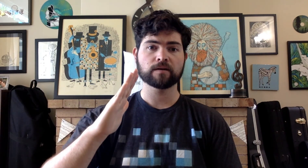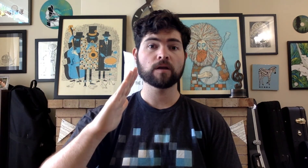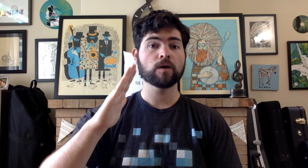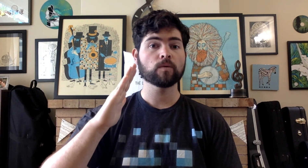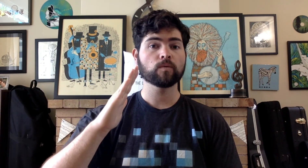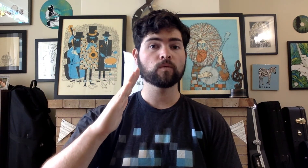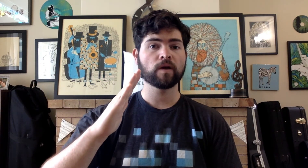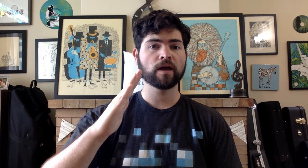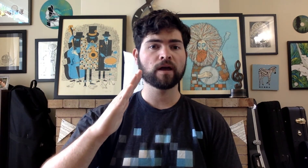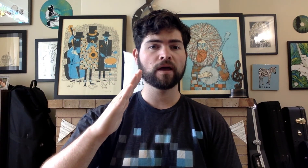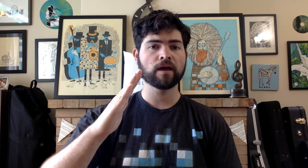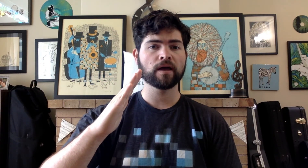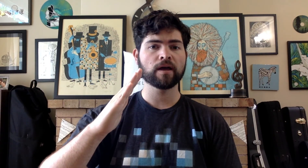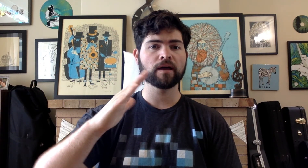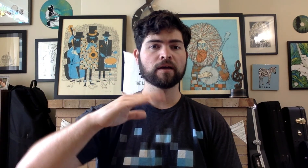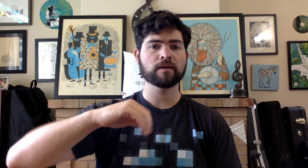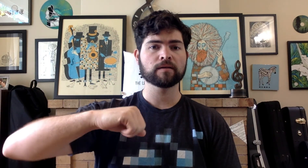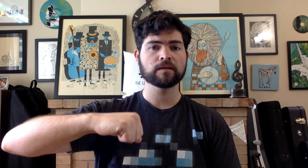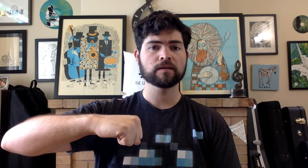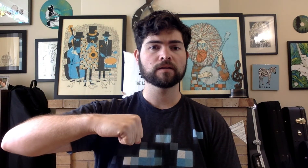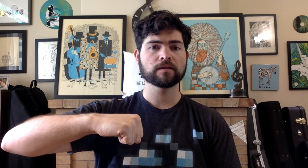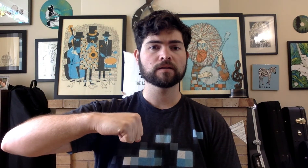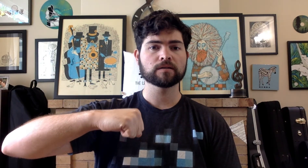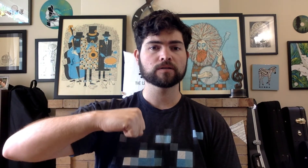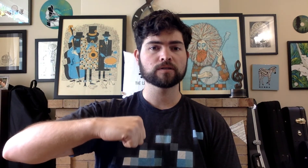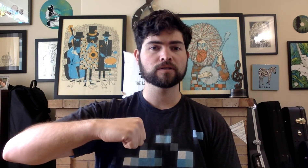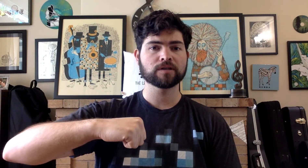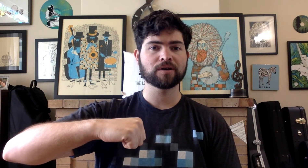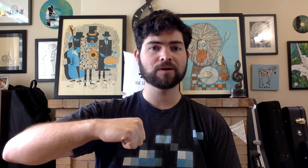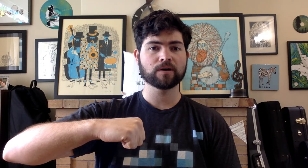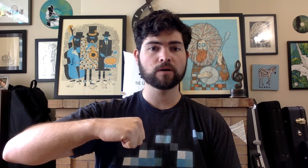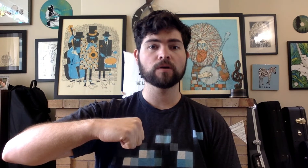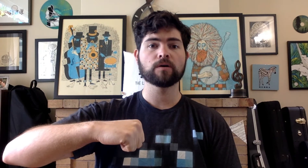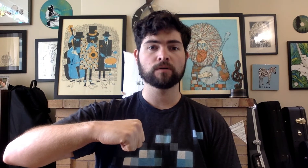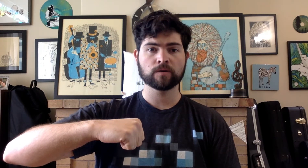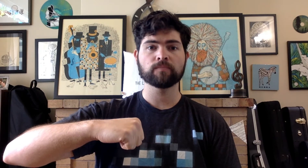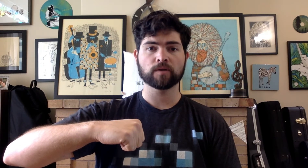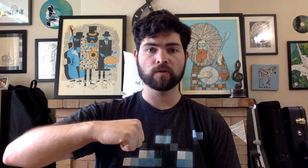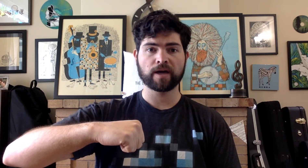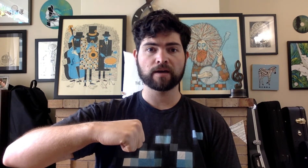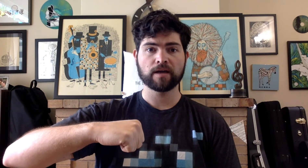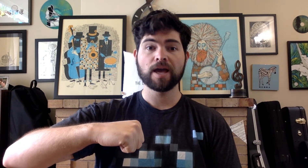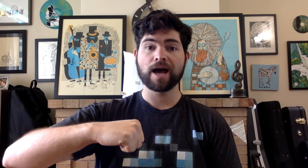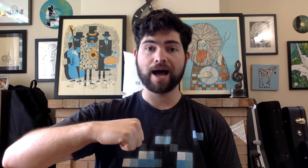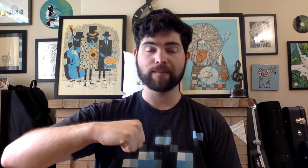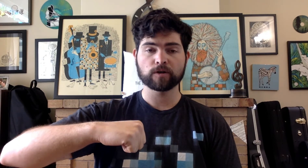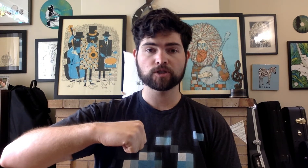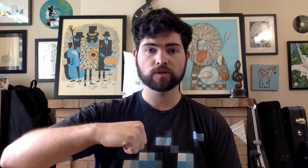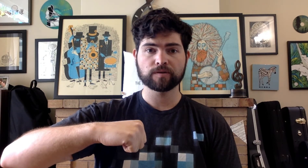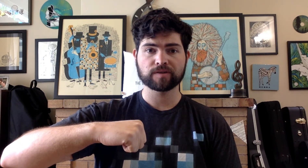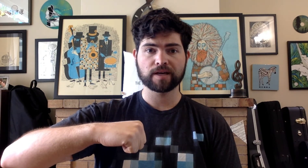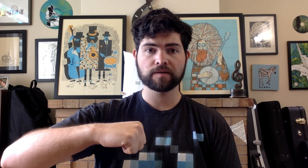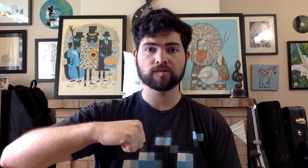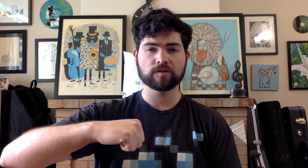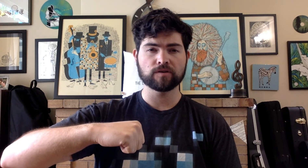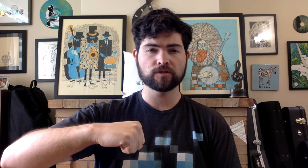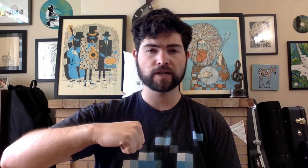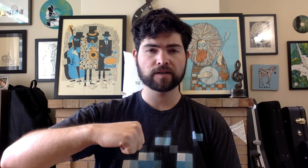re do okay I'm going to show you signs you try to